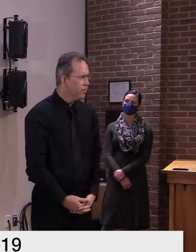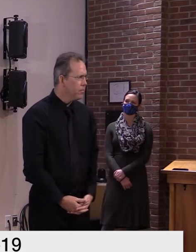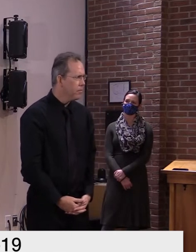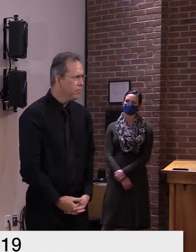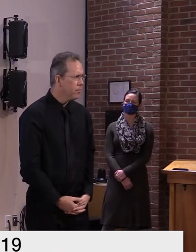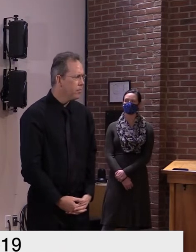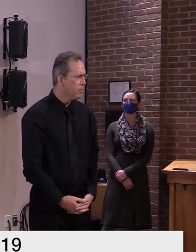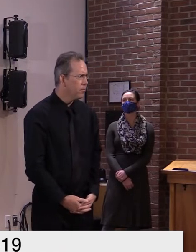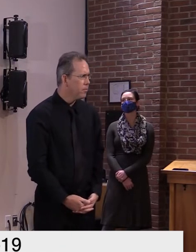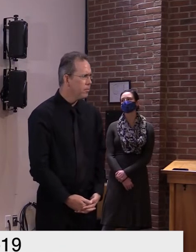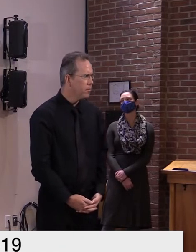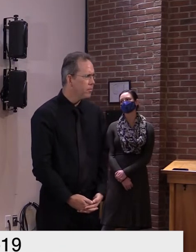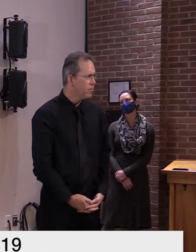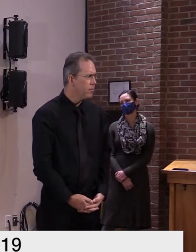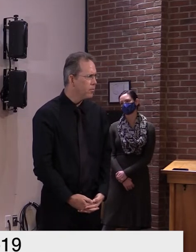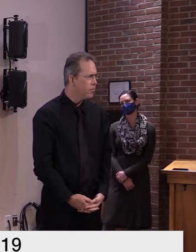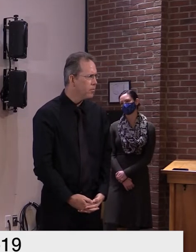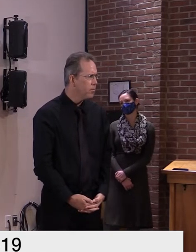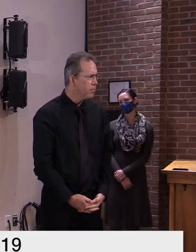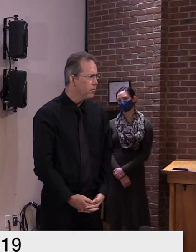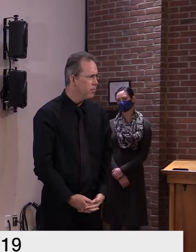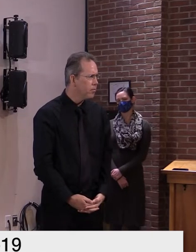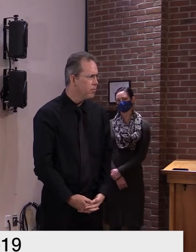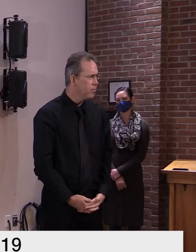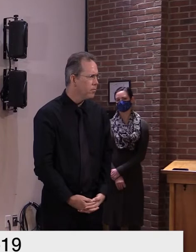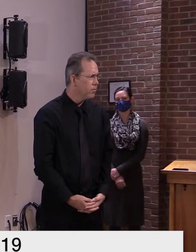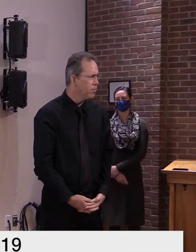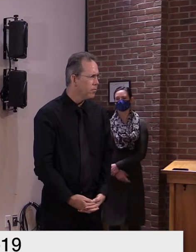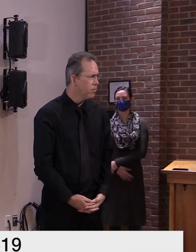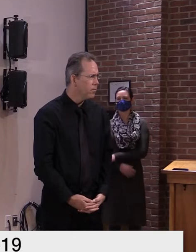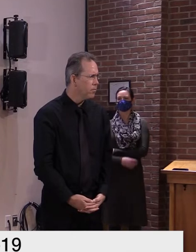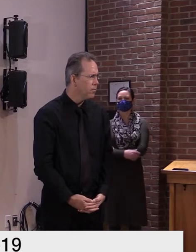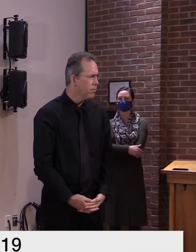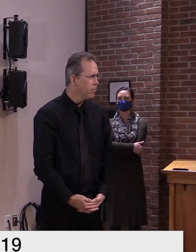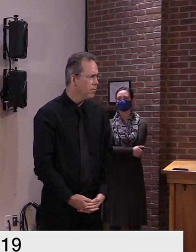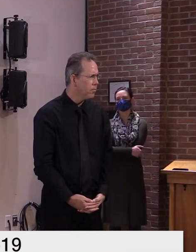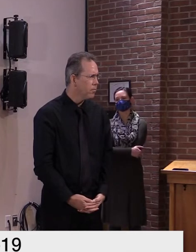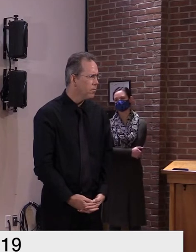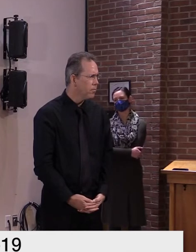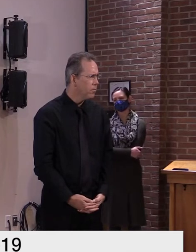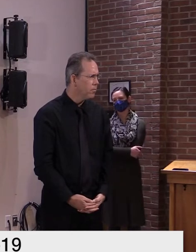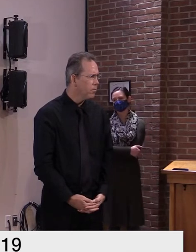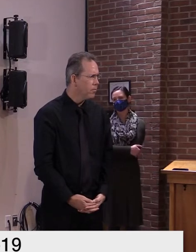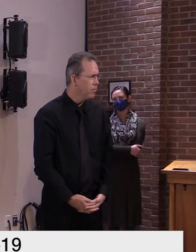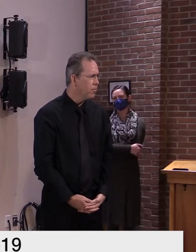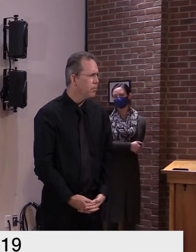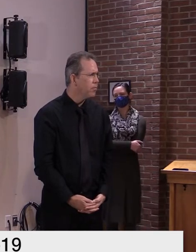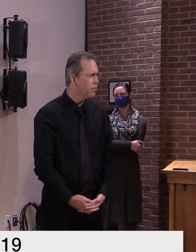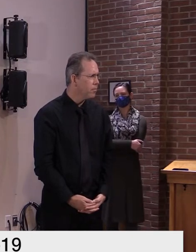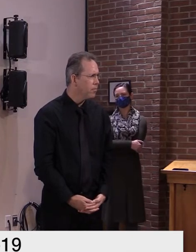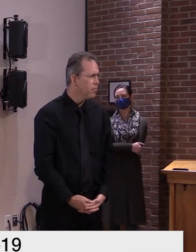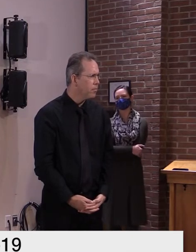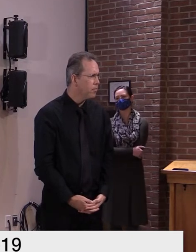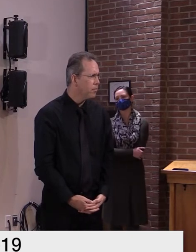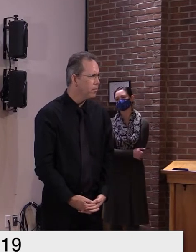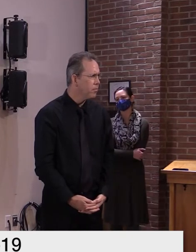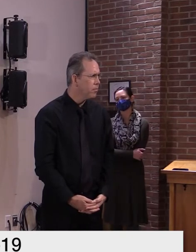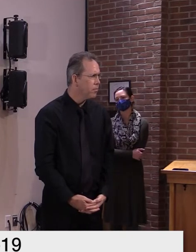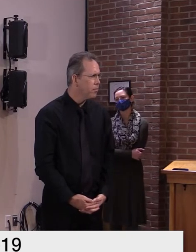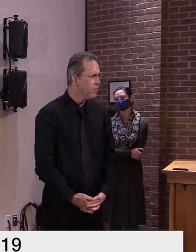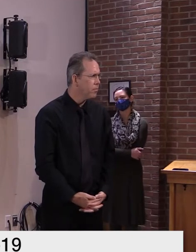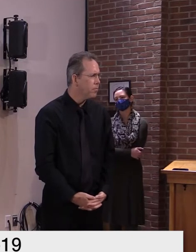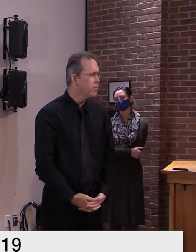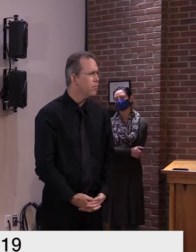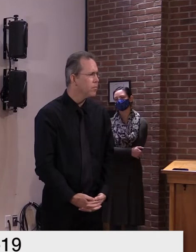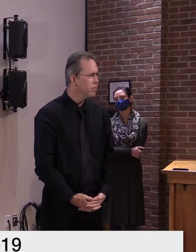behavior of individuals who are not following gathering those guidelines and that and that sort of thing and i'm wondering